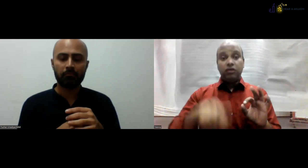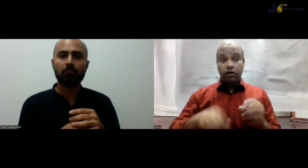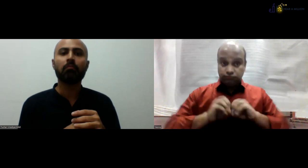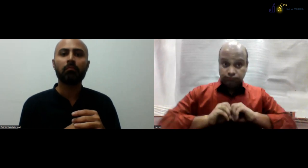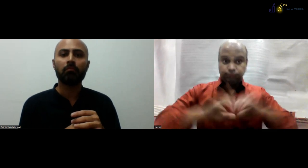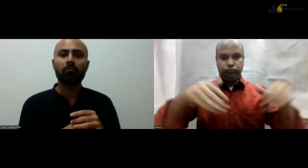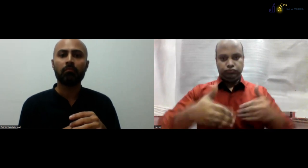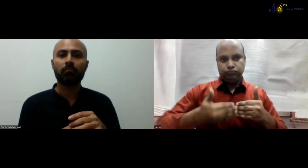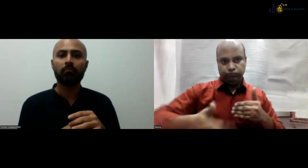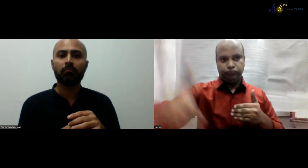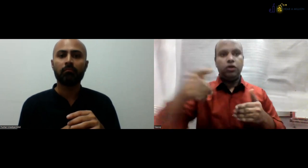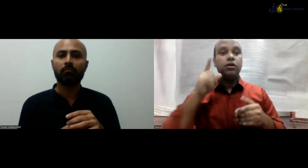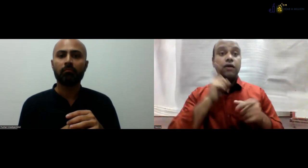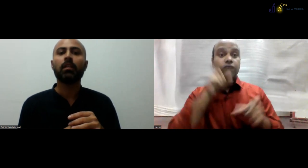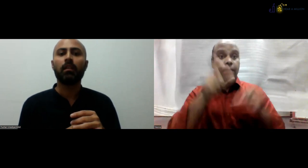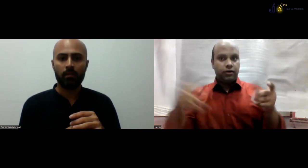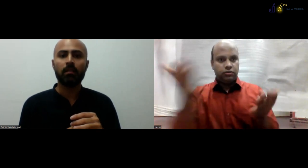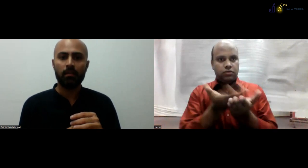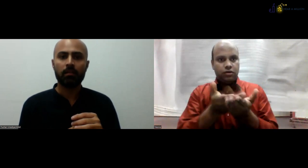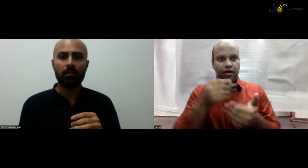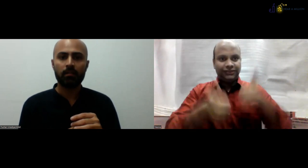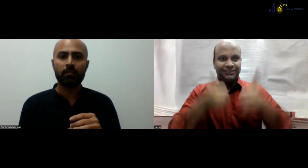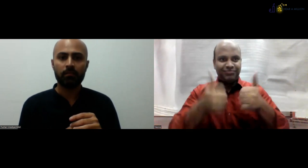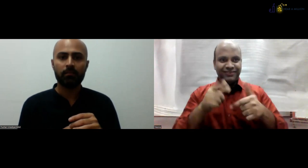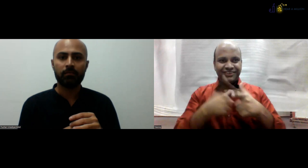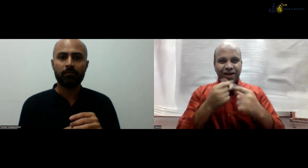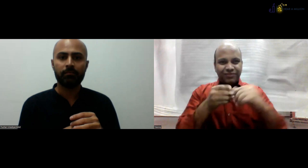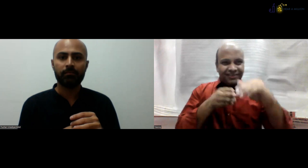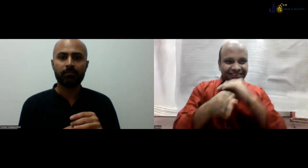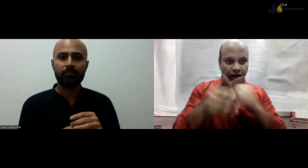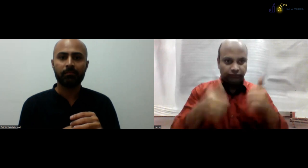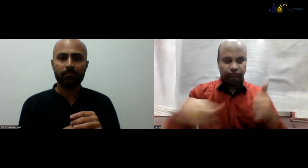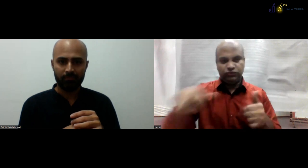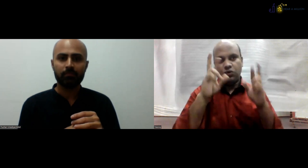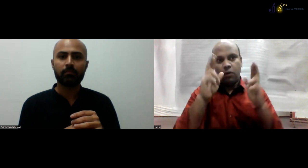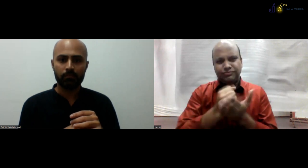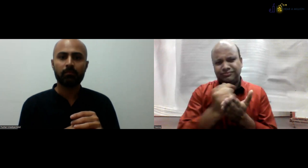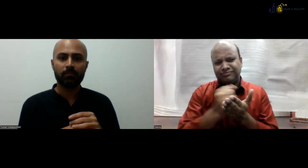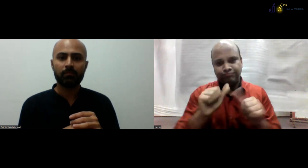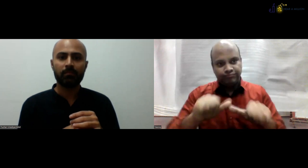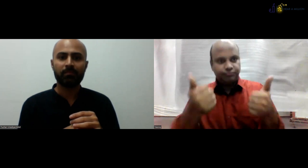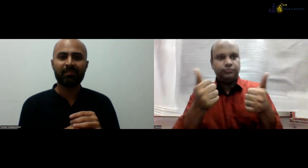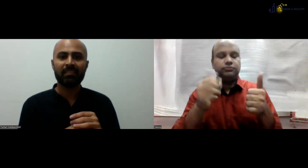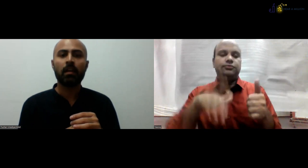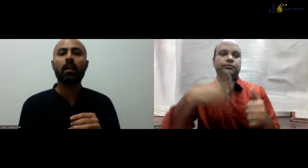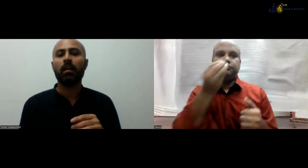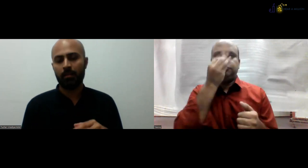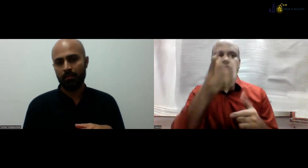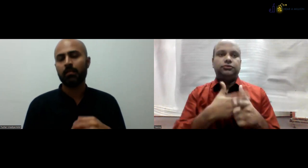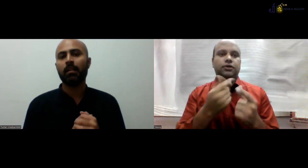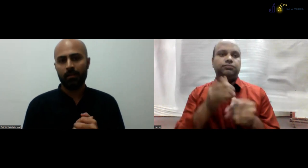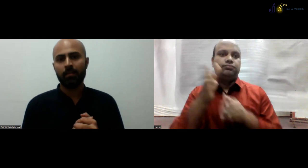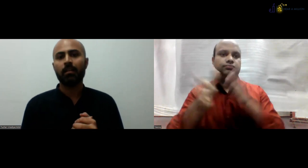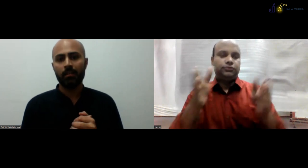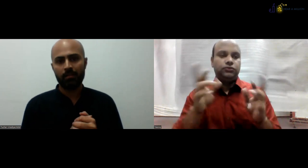It just started this year only. So now it will going to be this way as well in the future. So people who would be applying for the job, they need